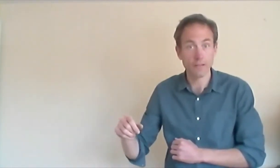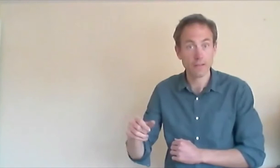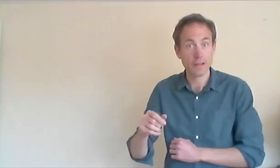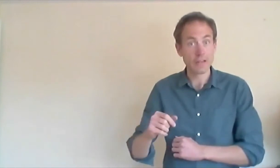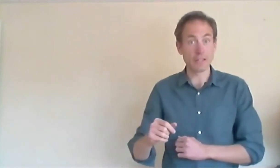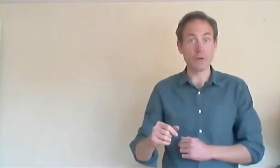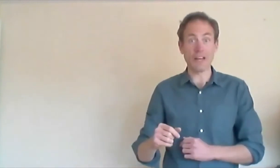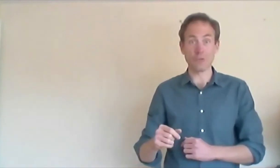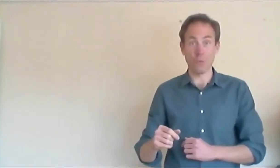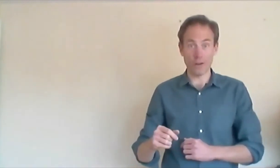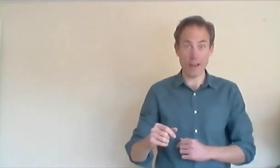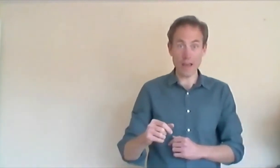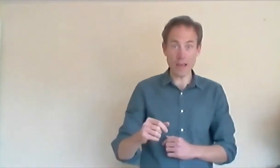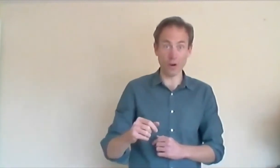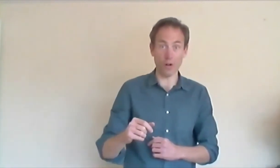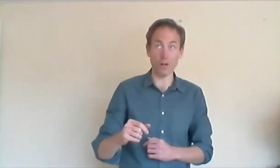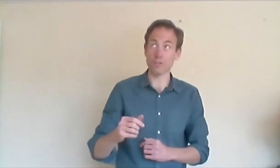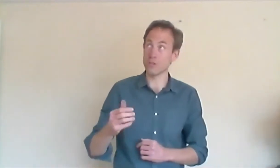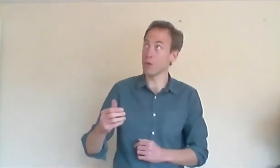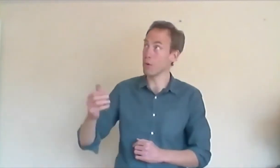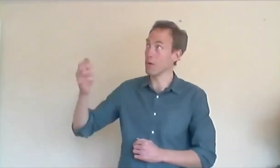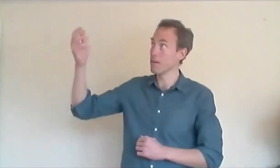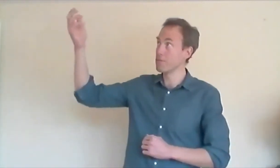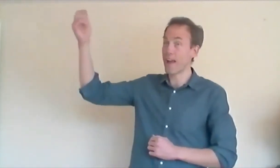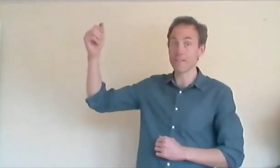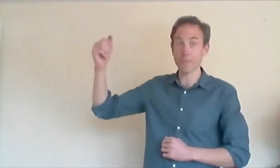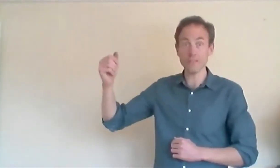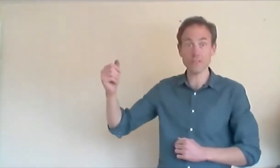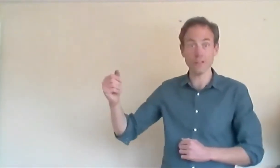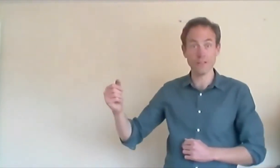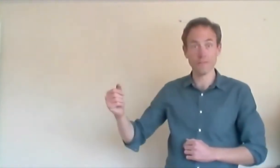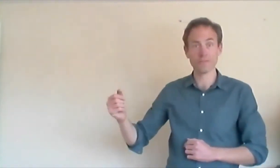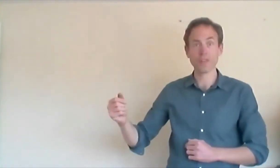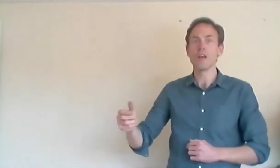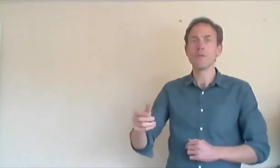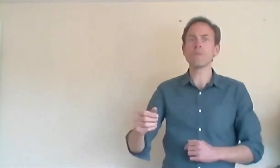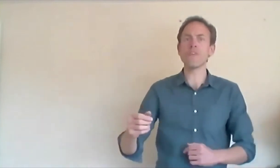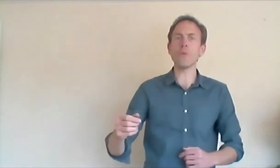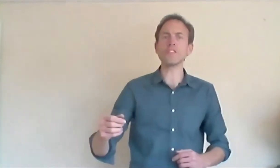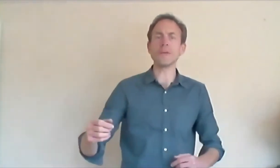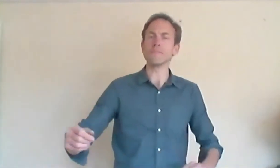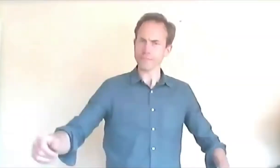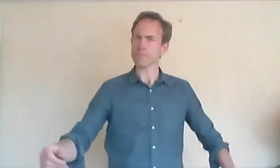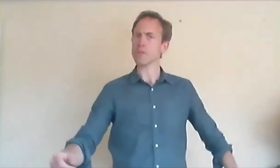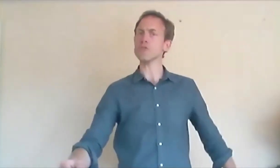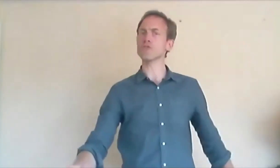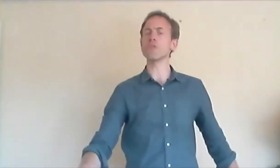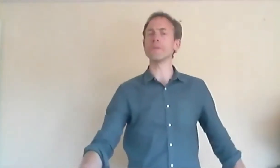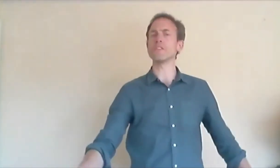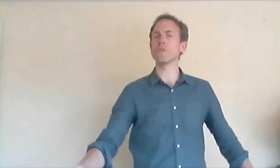can you imagine what he called up to Rapunzel? Before we do it, show me that you're